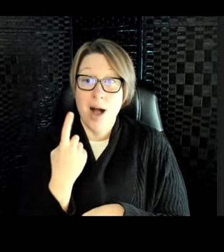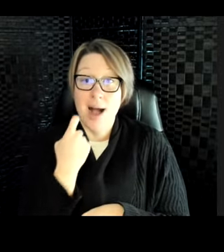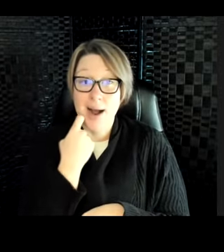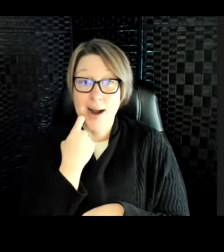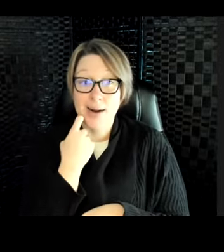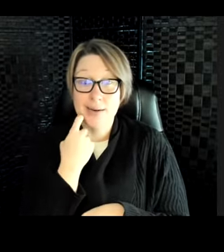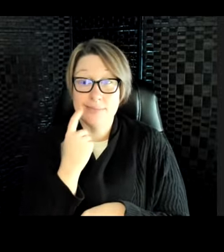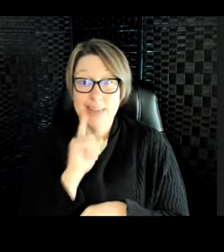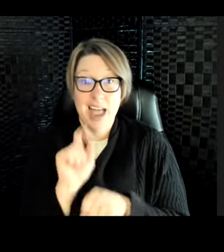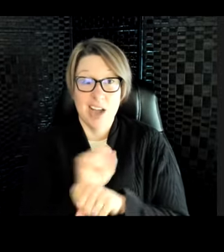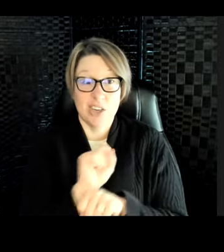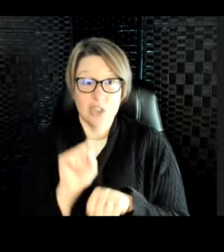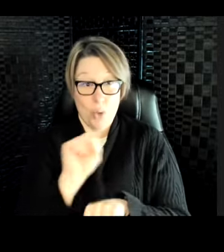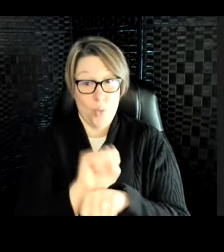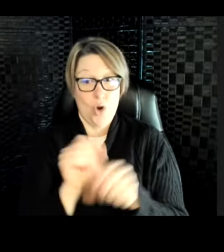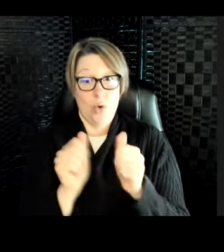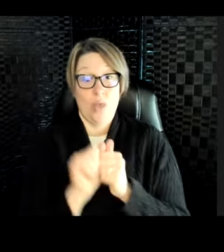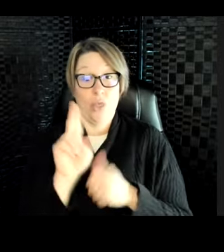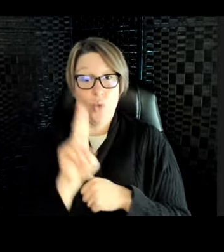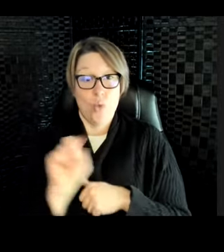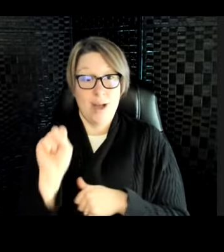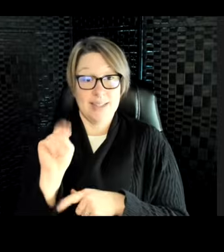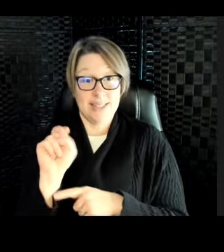States Navy, which is very exciting.